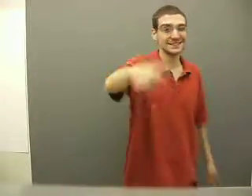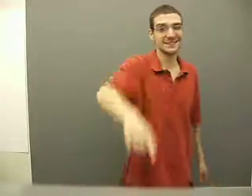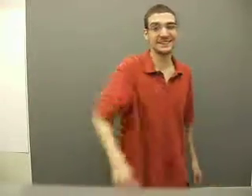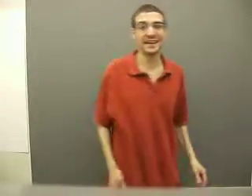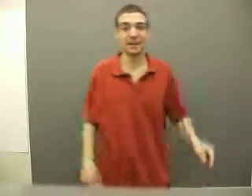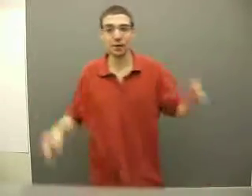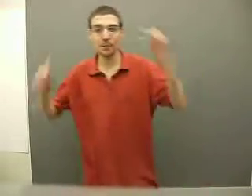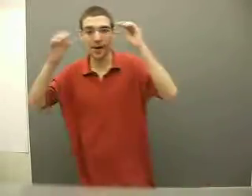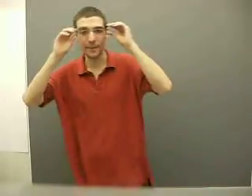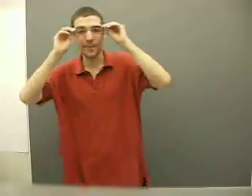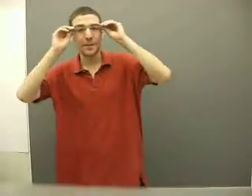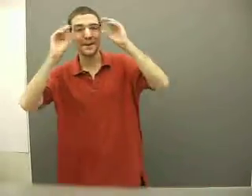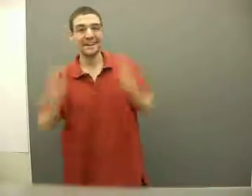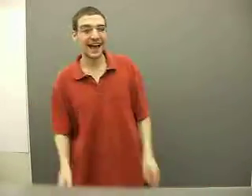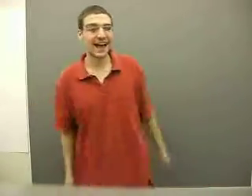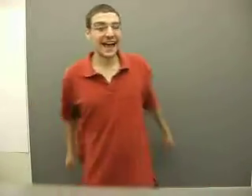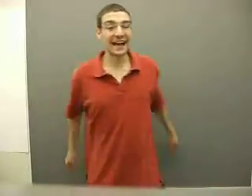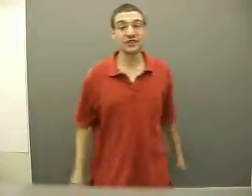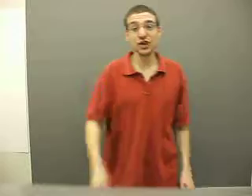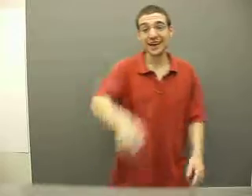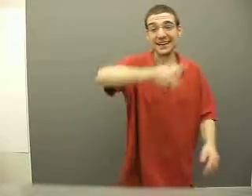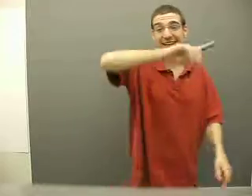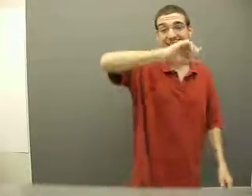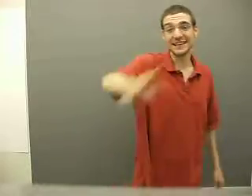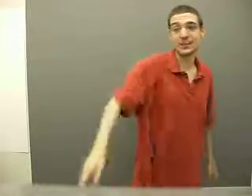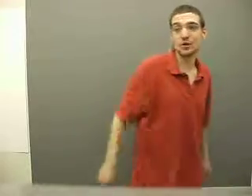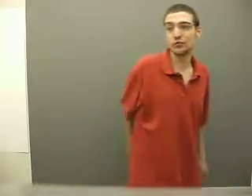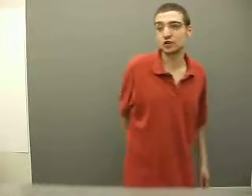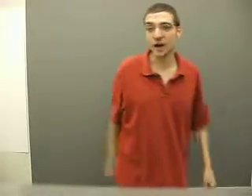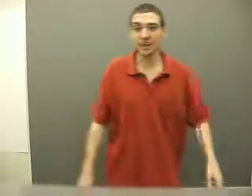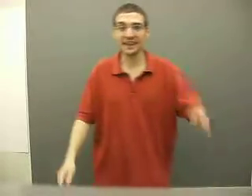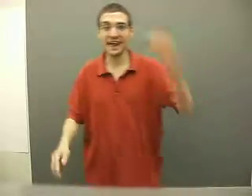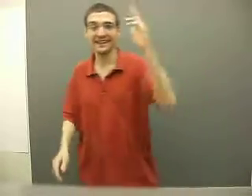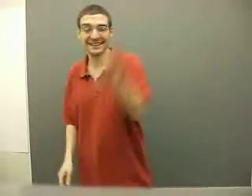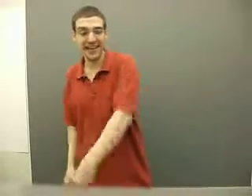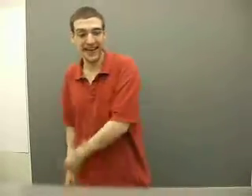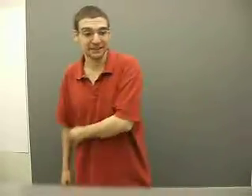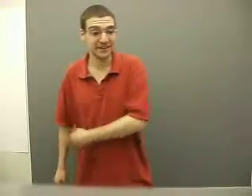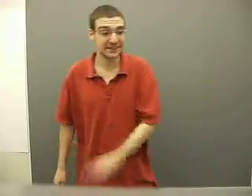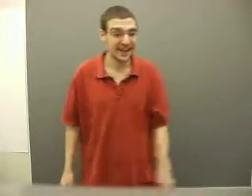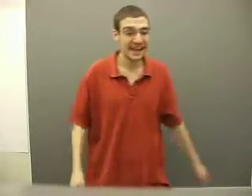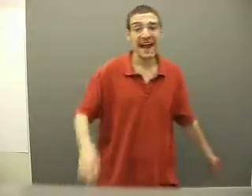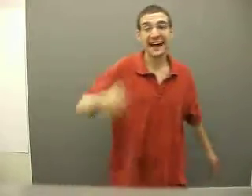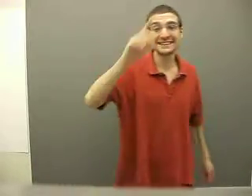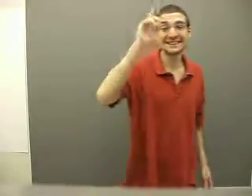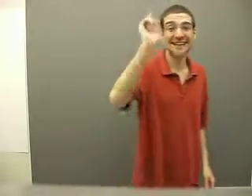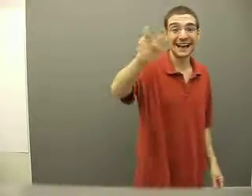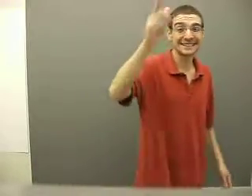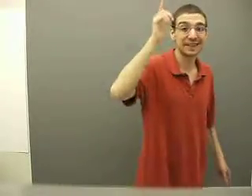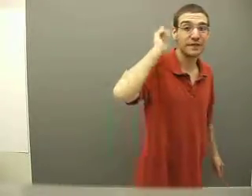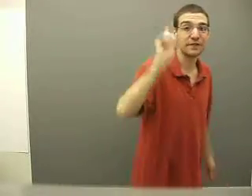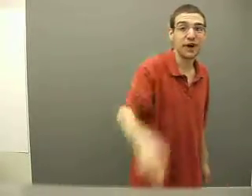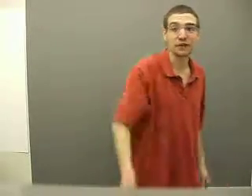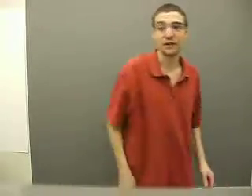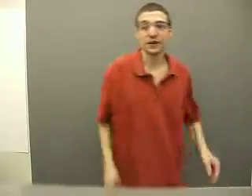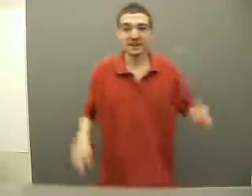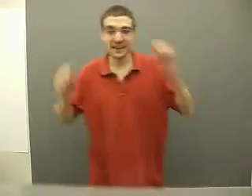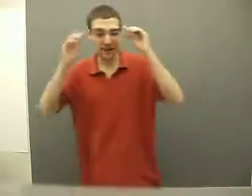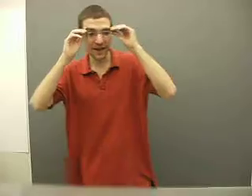except Obama. But now, I ain't trying to accept no drama. Like, now, today, I just got to step farther than I